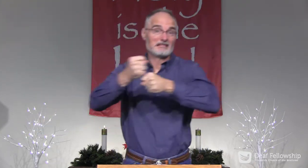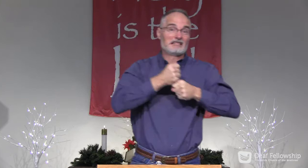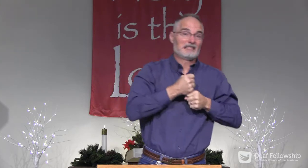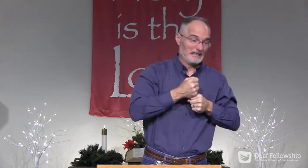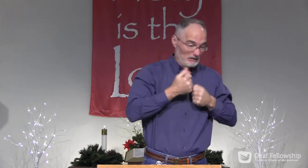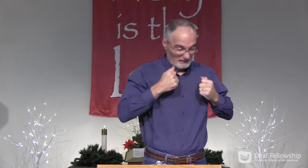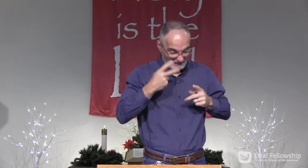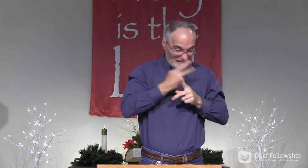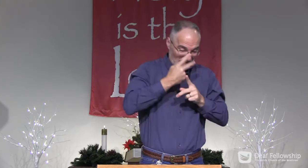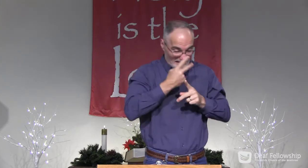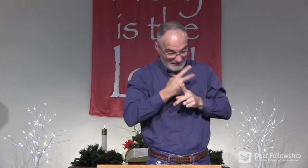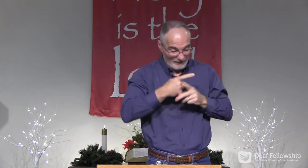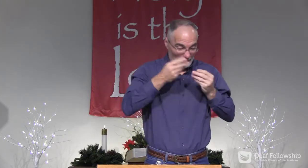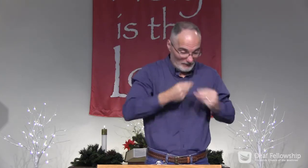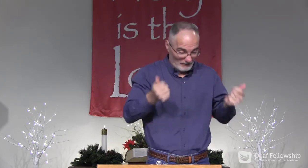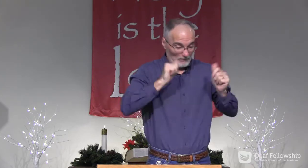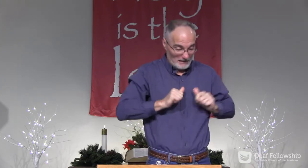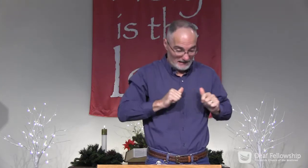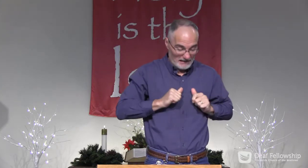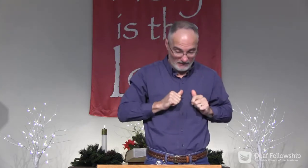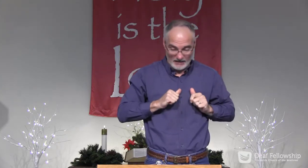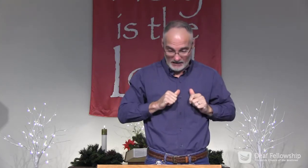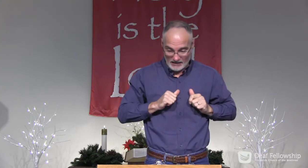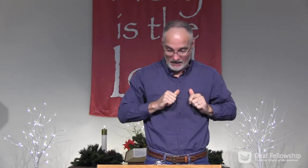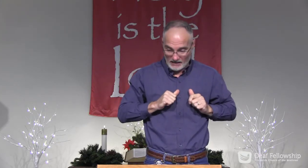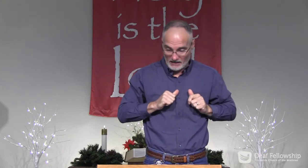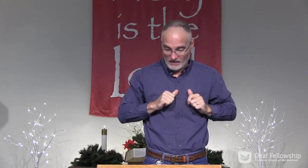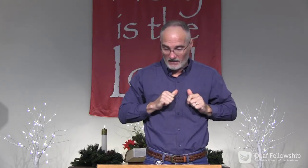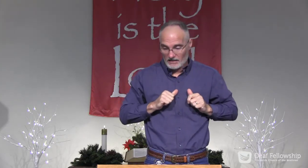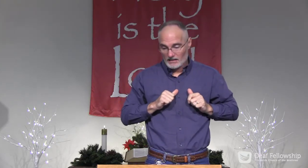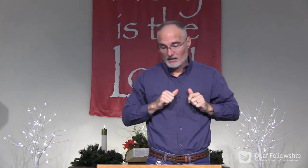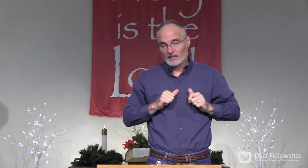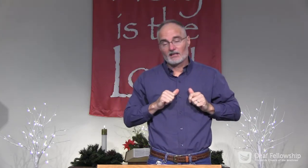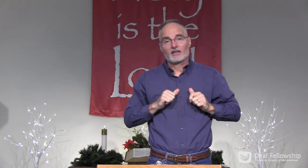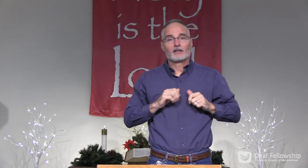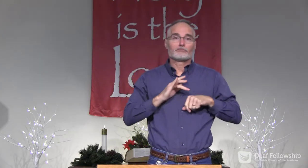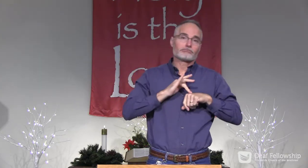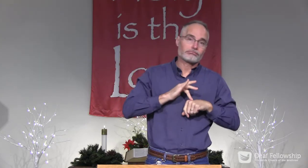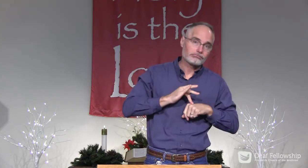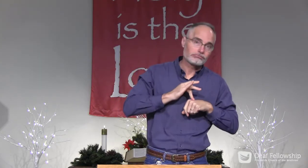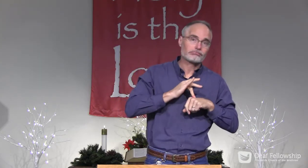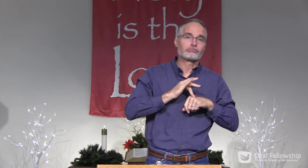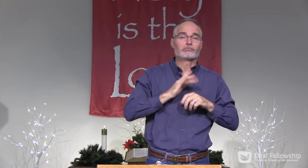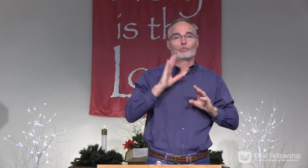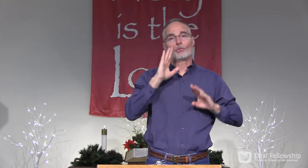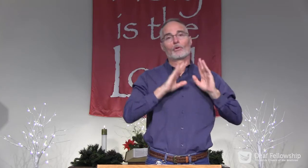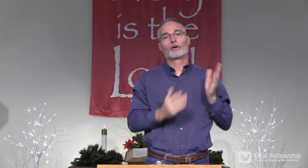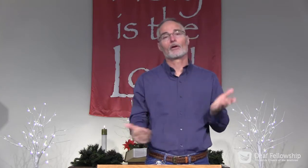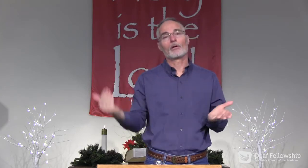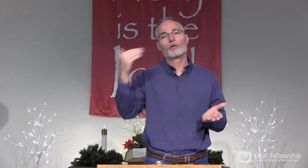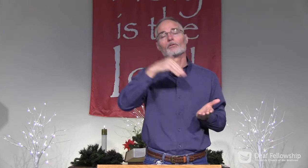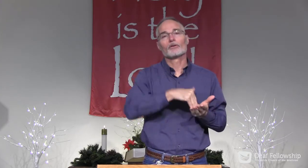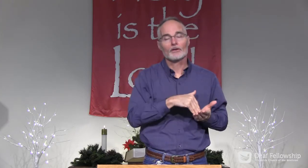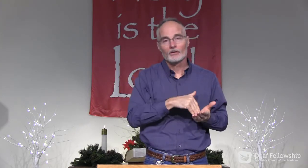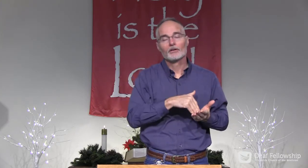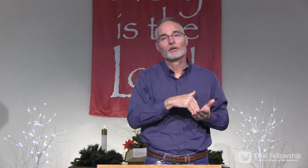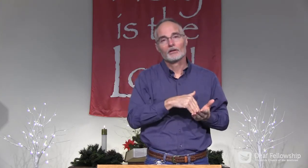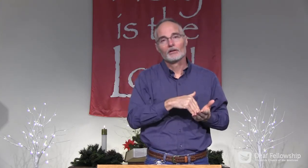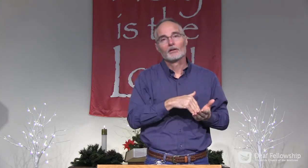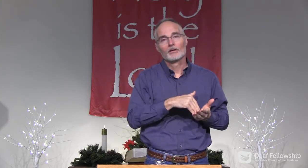And so we grab those problems back and we try to resolve them ourselves. We dwell on them and we start worrying